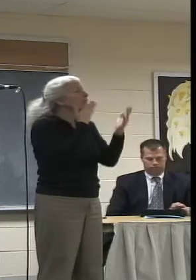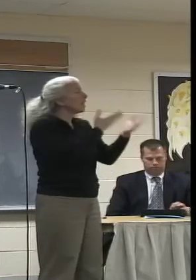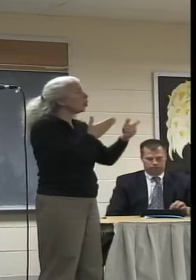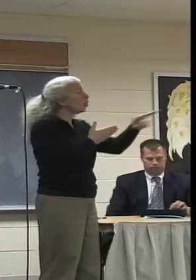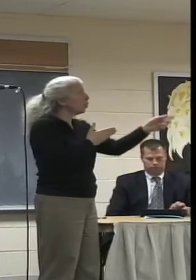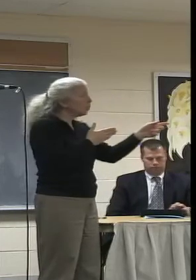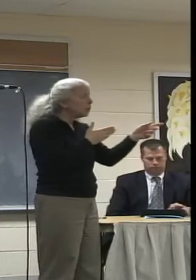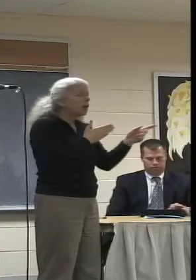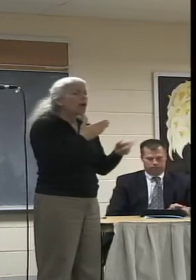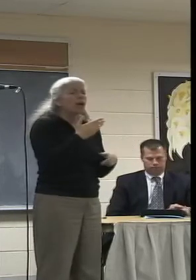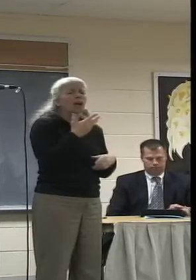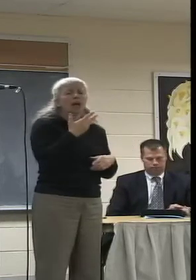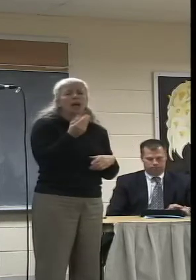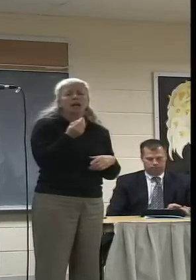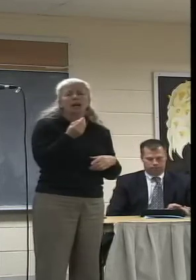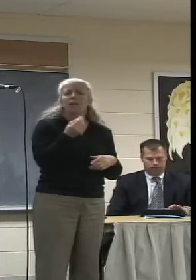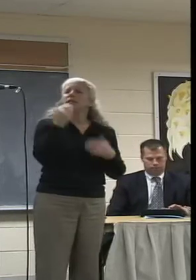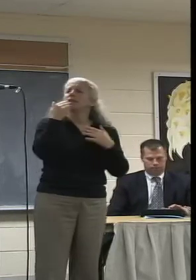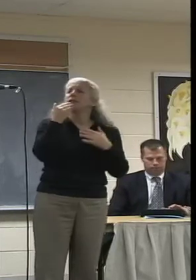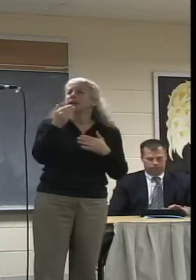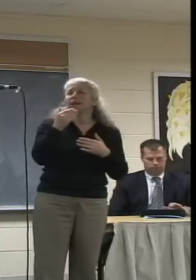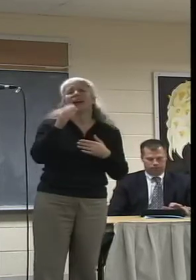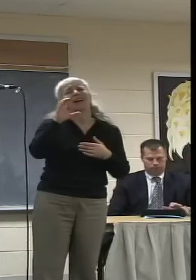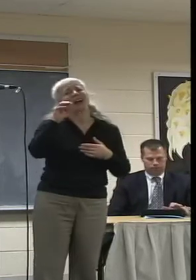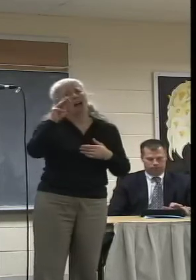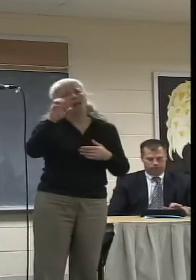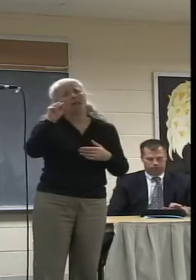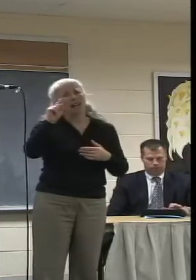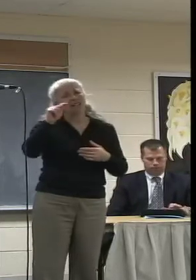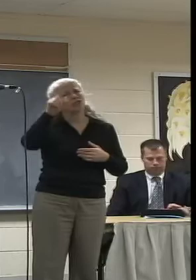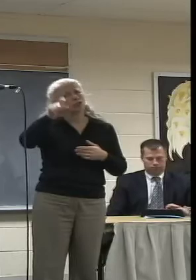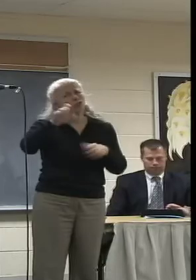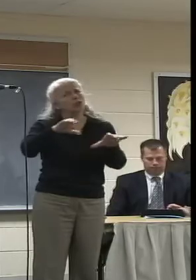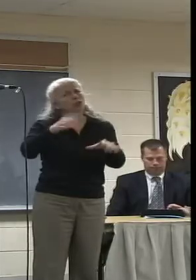and Comcast, do the right thing. Peace.